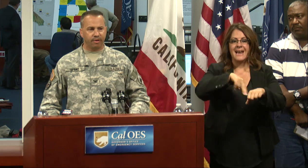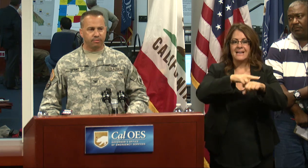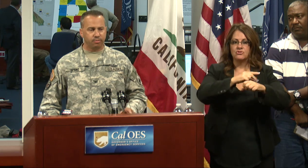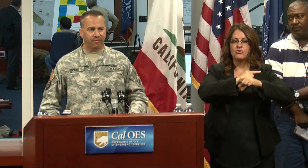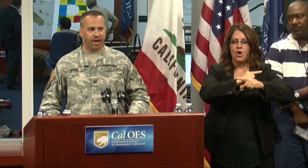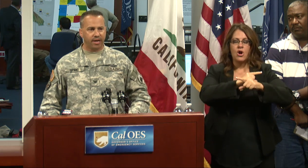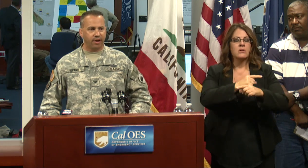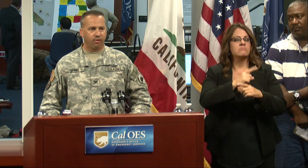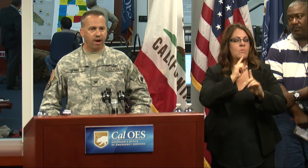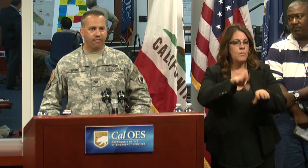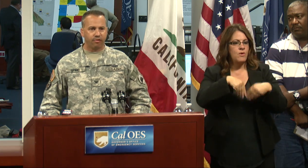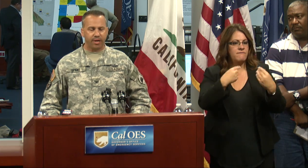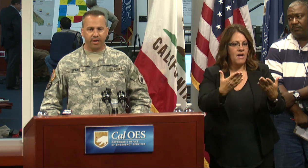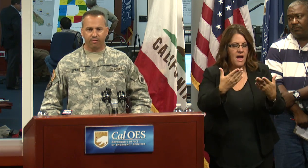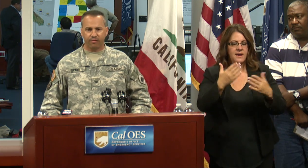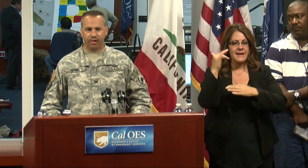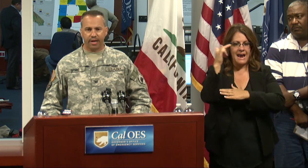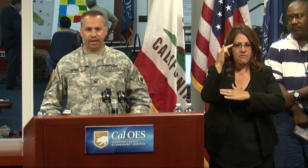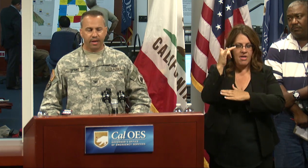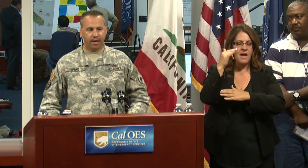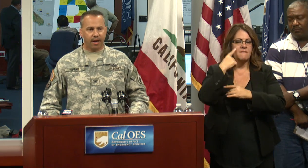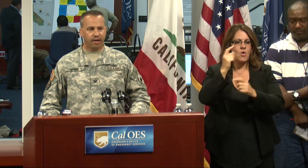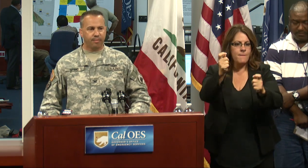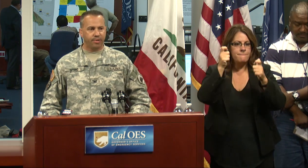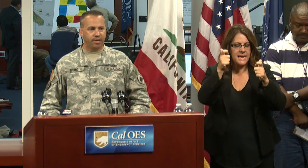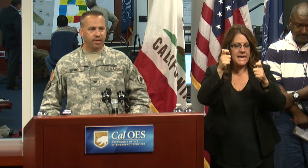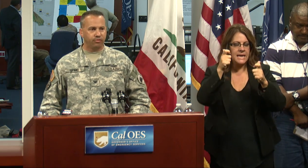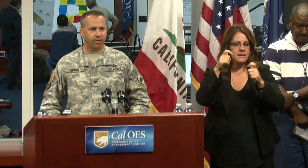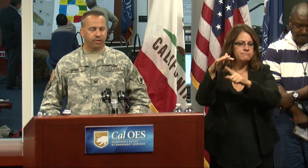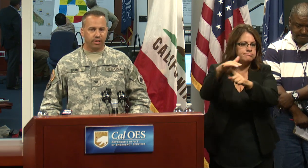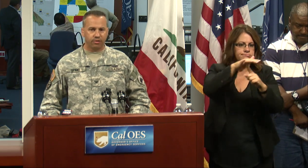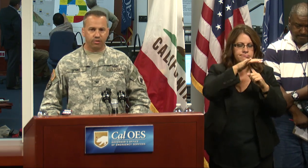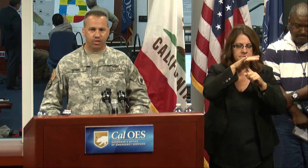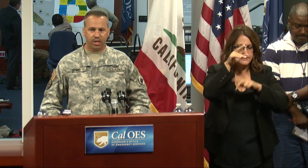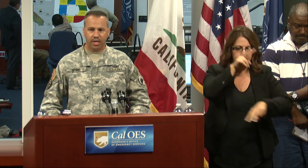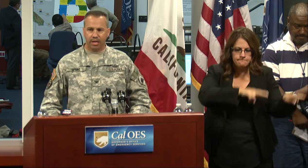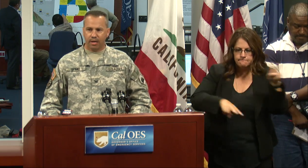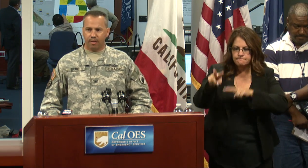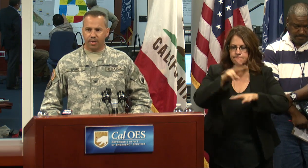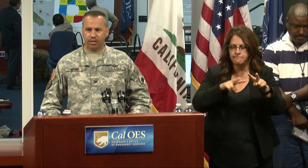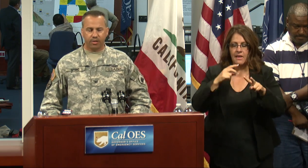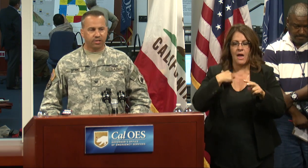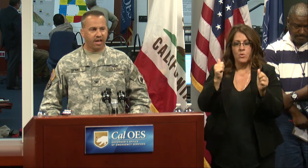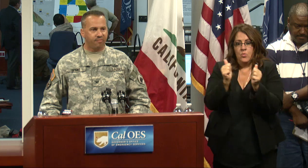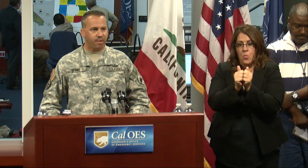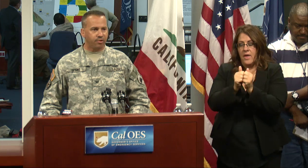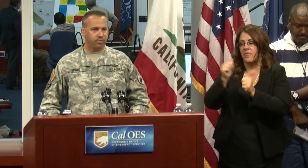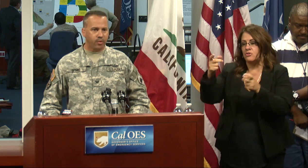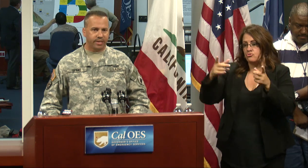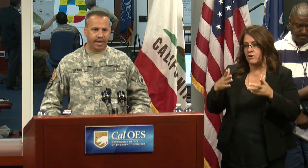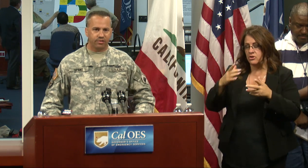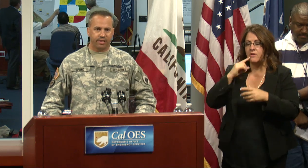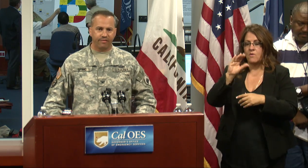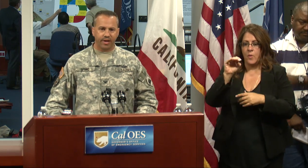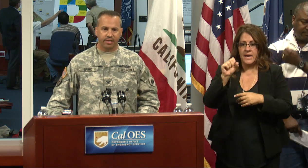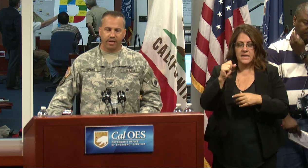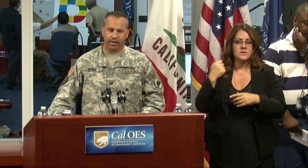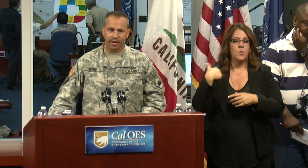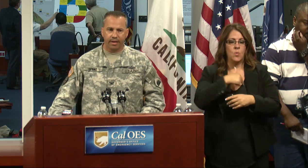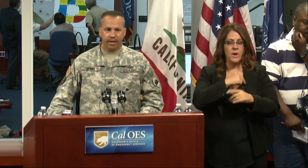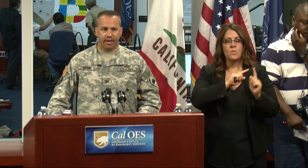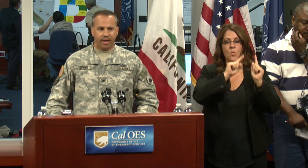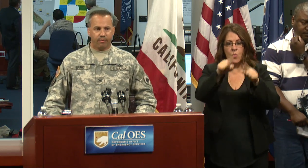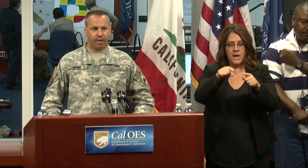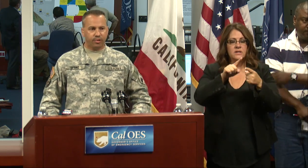able to provide an aircraft for immediate overflight. I accompanied Director Ghilarducci amongst other staff members and we went down to the affected